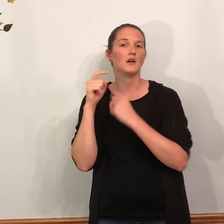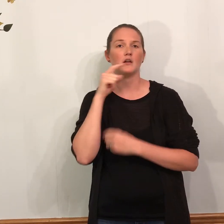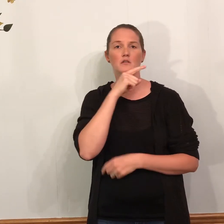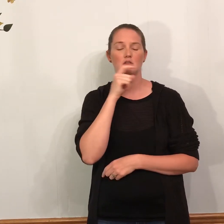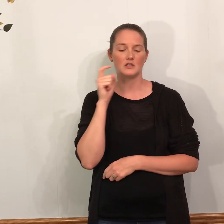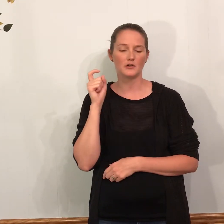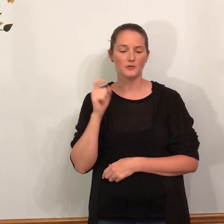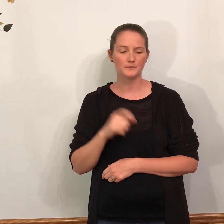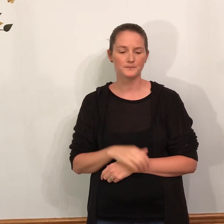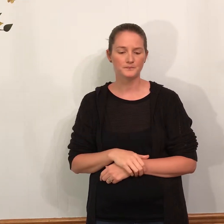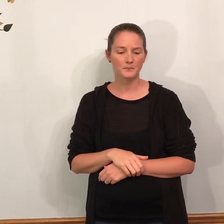area. Cereal. Cereal.